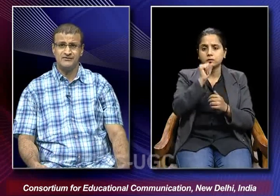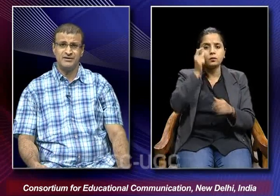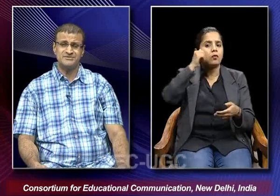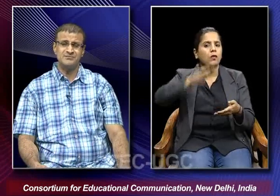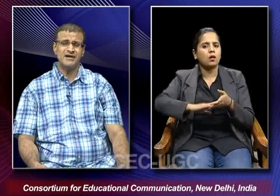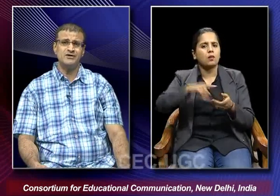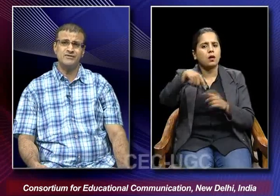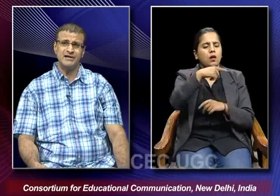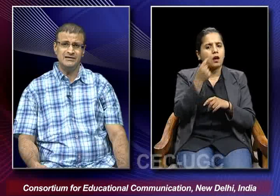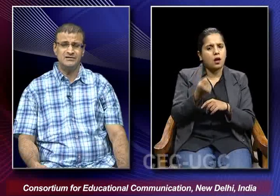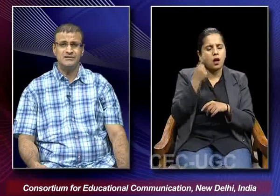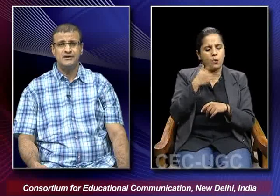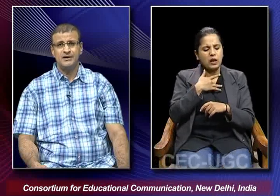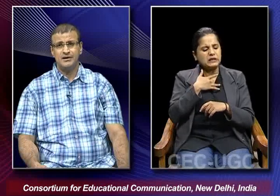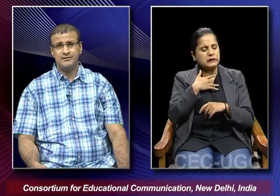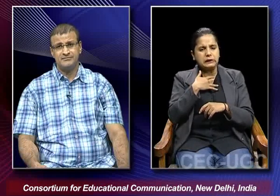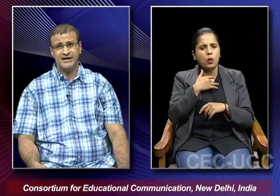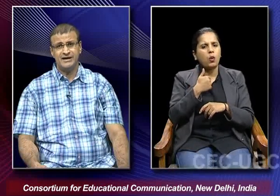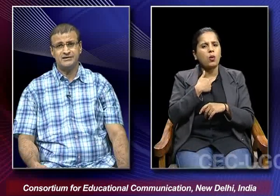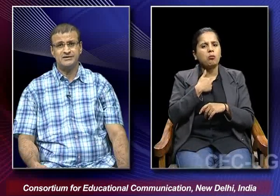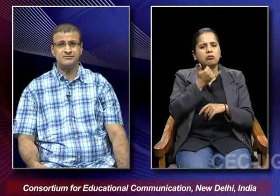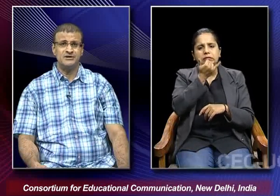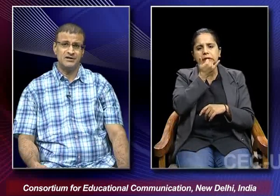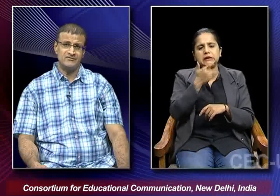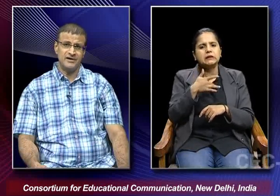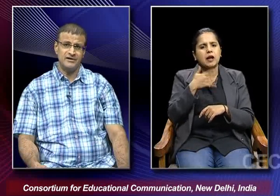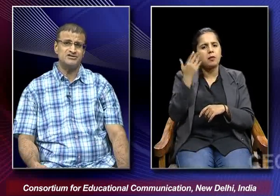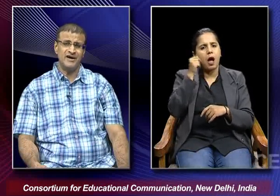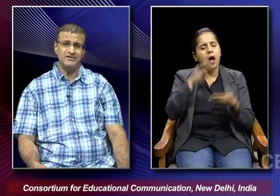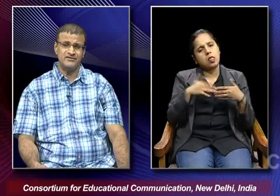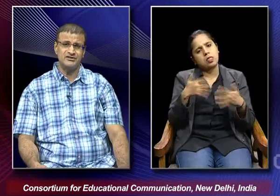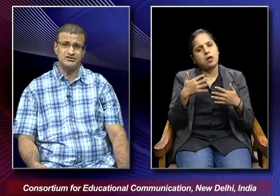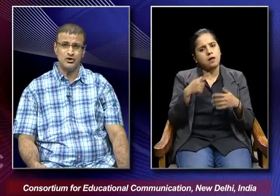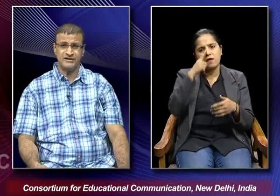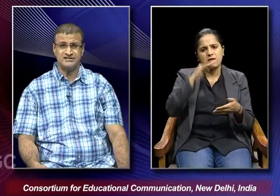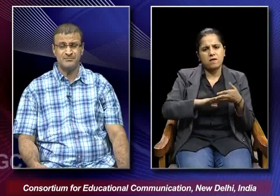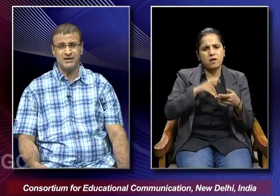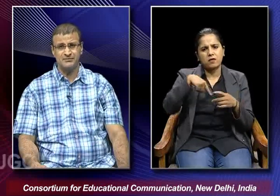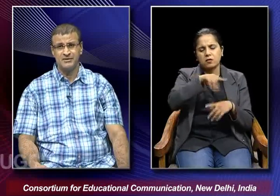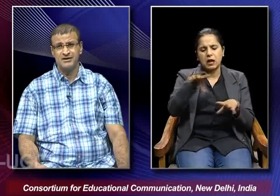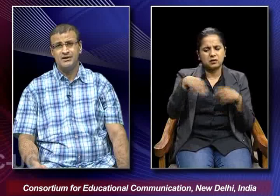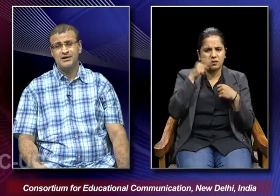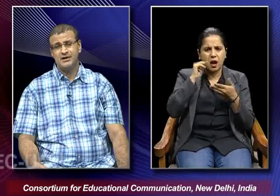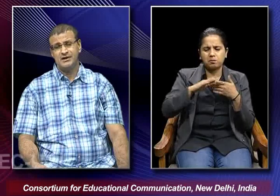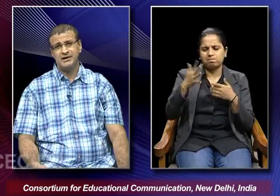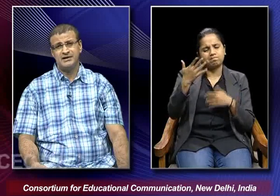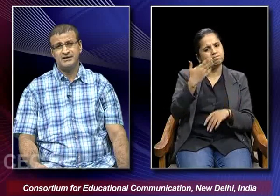develops some kind of a guilt that his wife is not accepting him